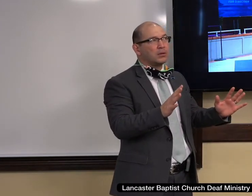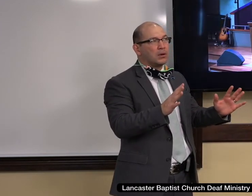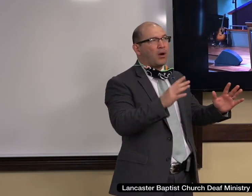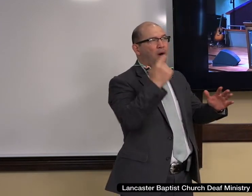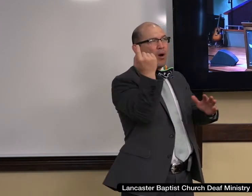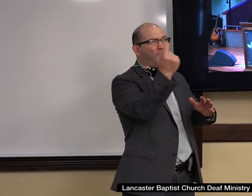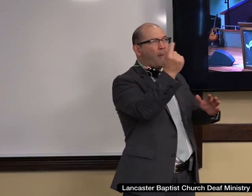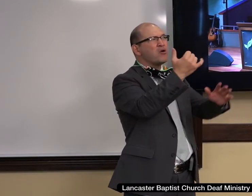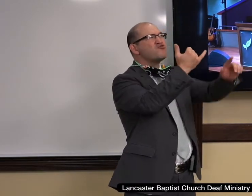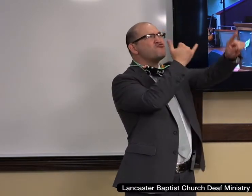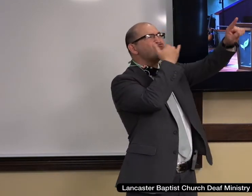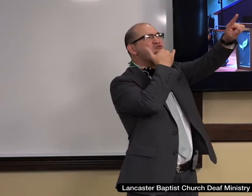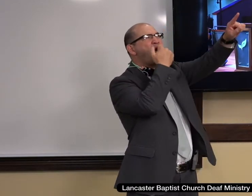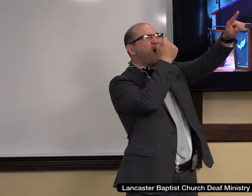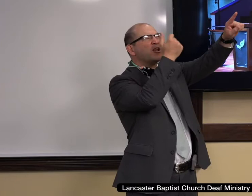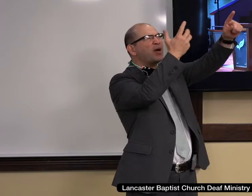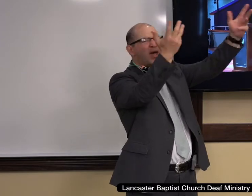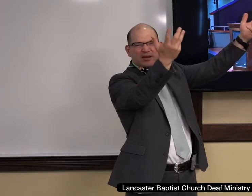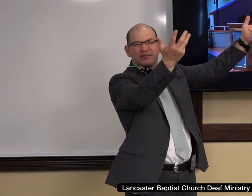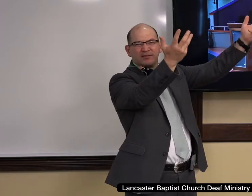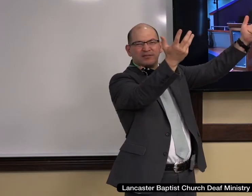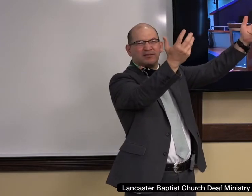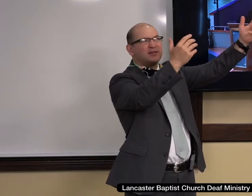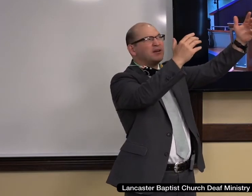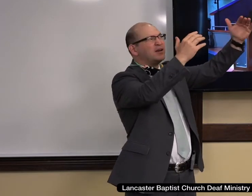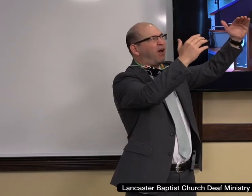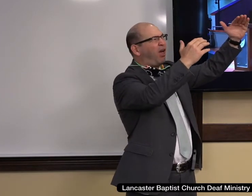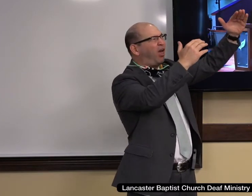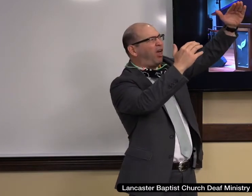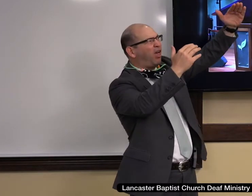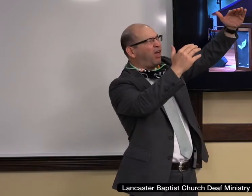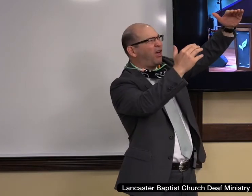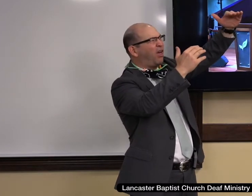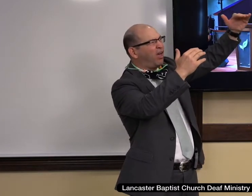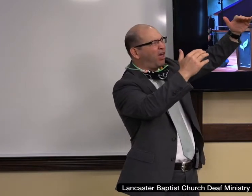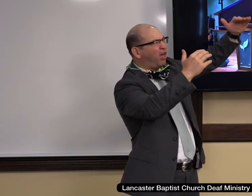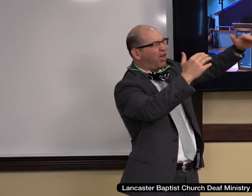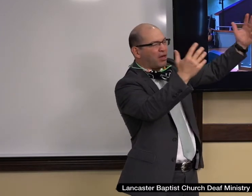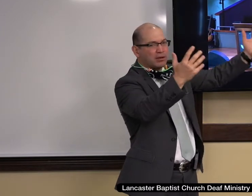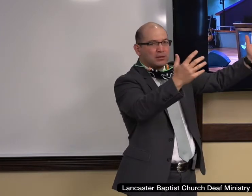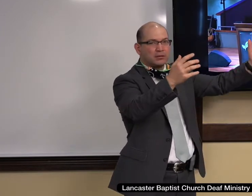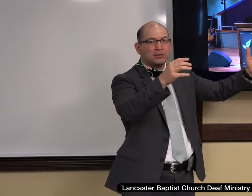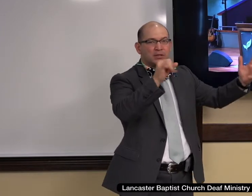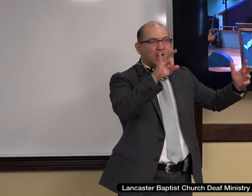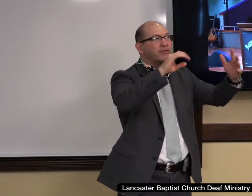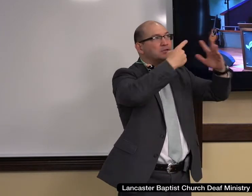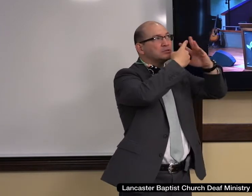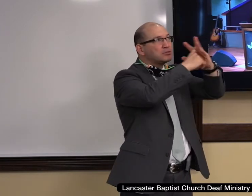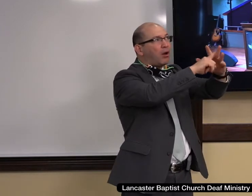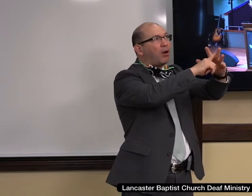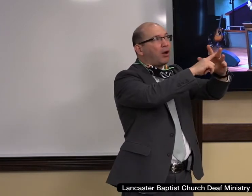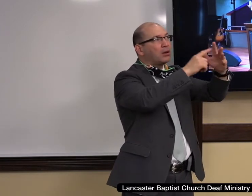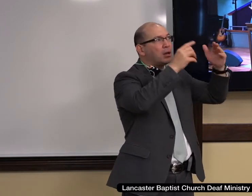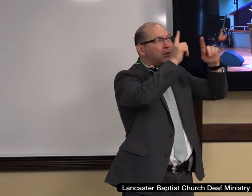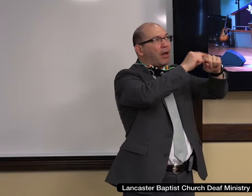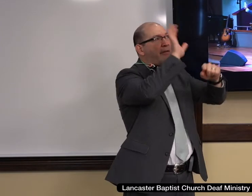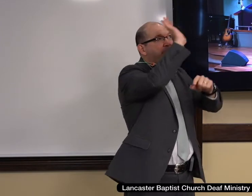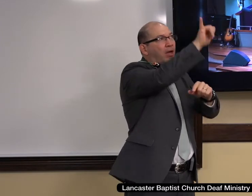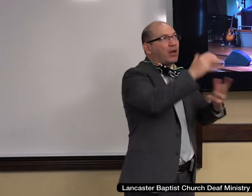always off just a little bit, maybe even a half an inch at the corner. And she said, if you start the wallpaper on the corner, she said, by the